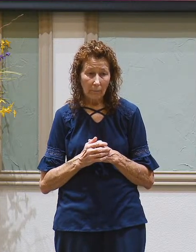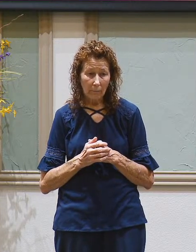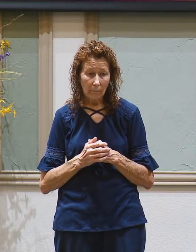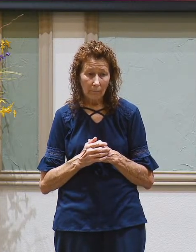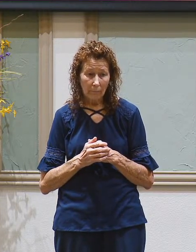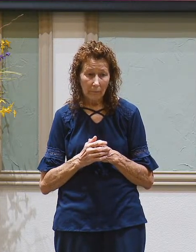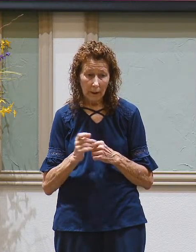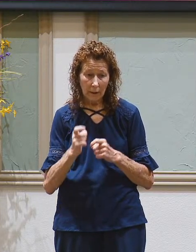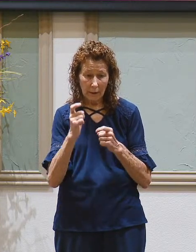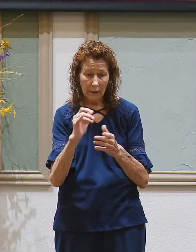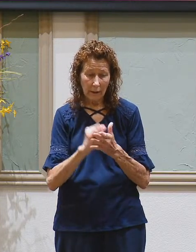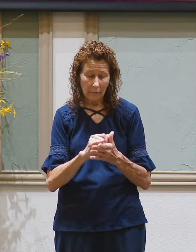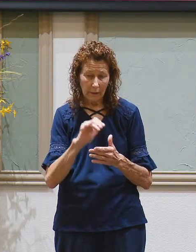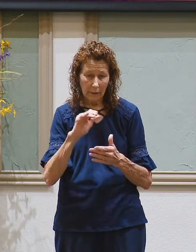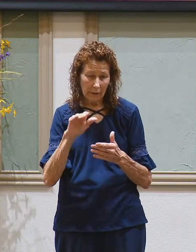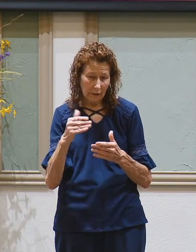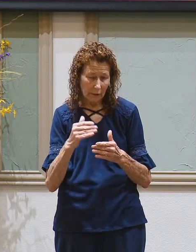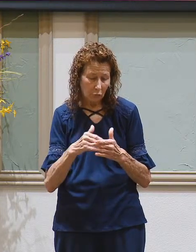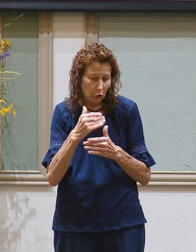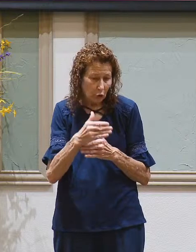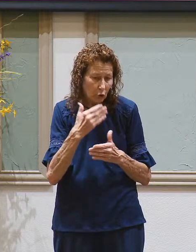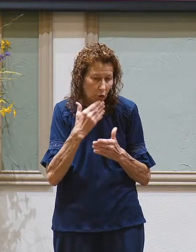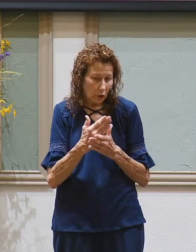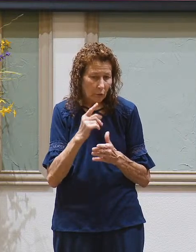a gift that seems too good to be true